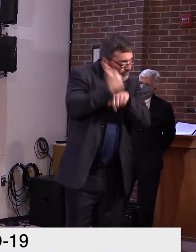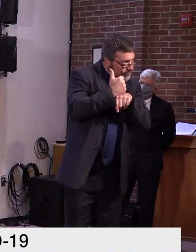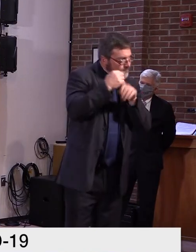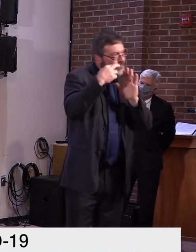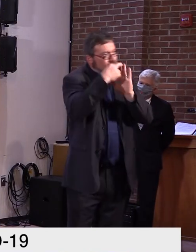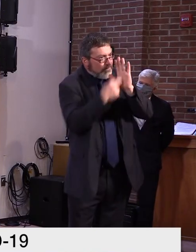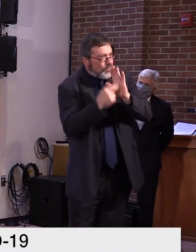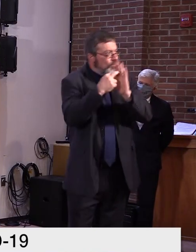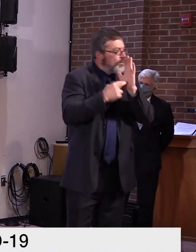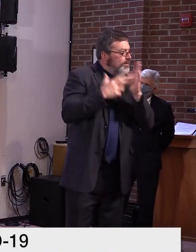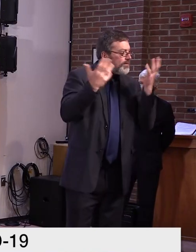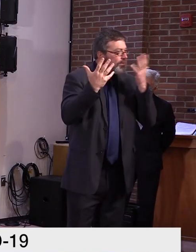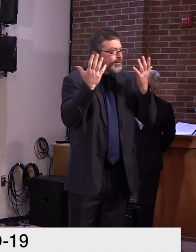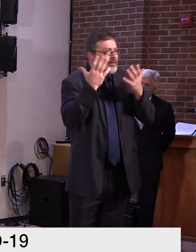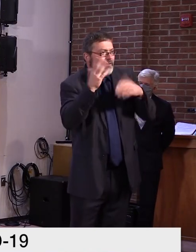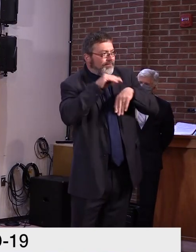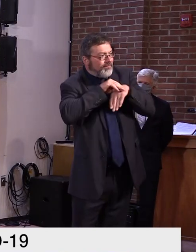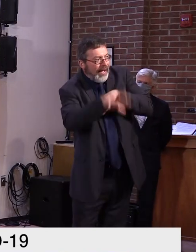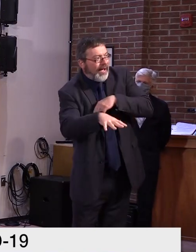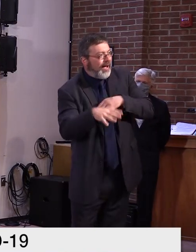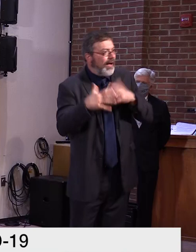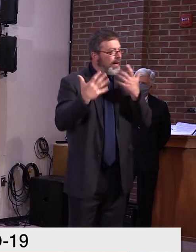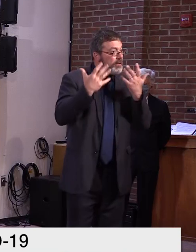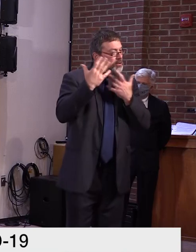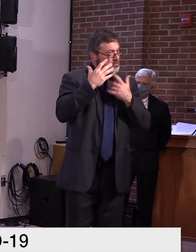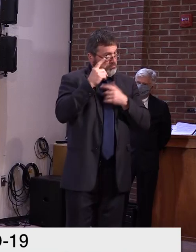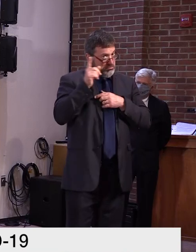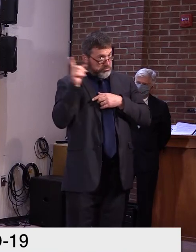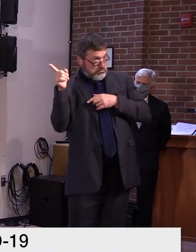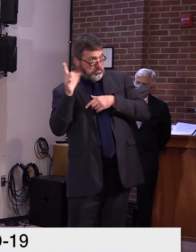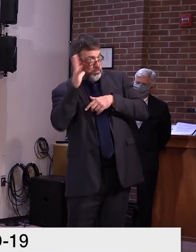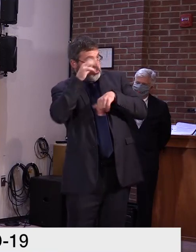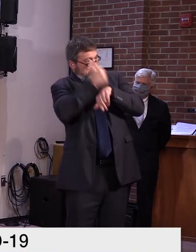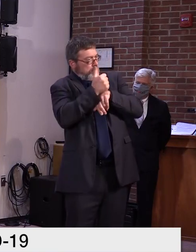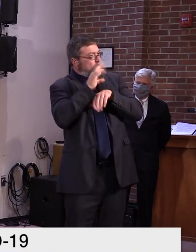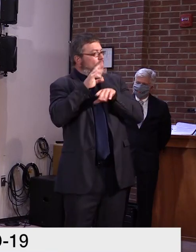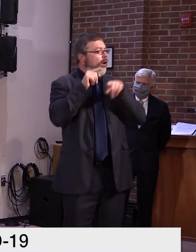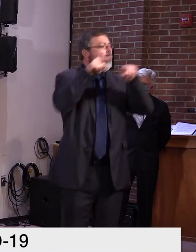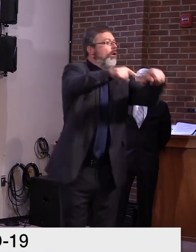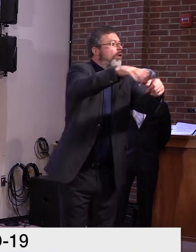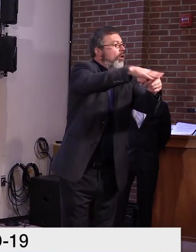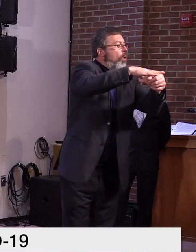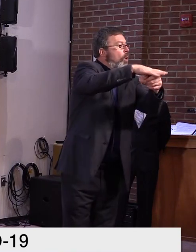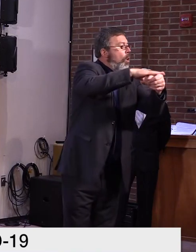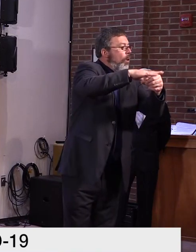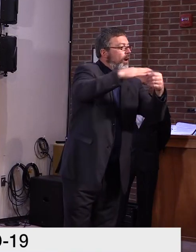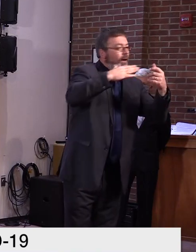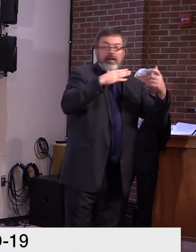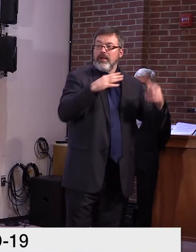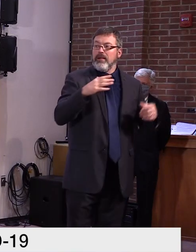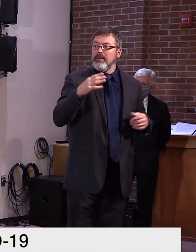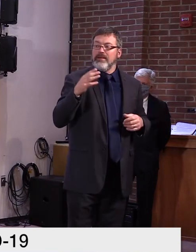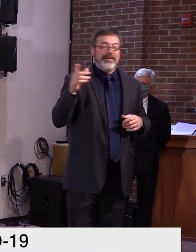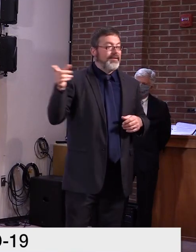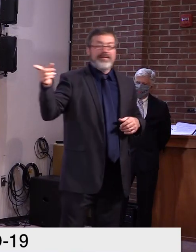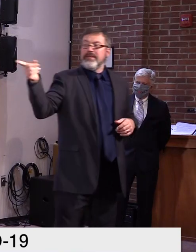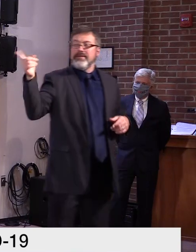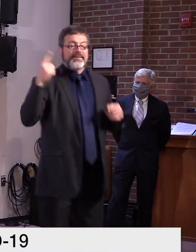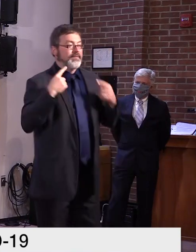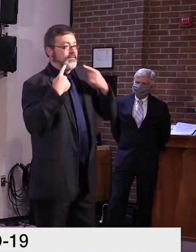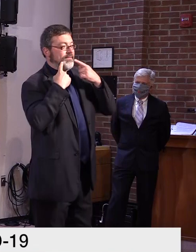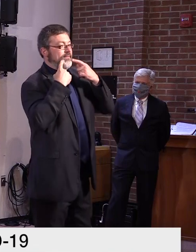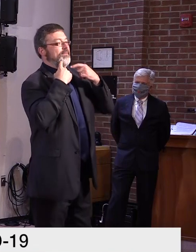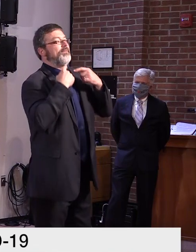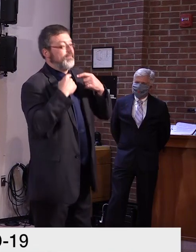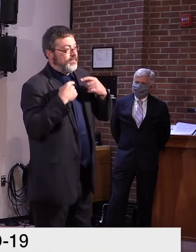or will towns make that determination? We heard this week that the city of Los Angeles has canceled trick